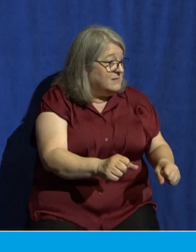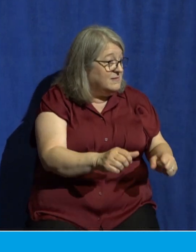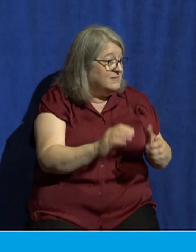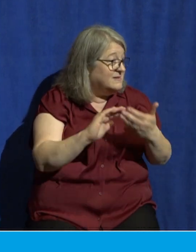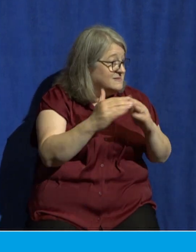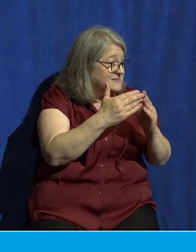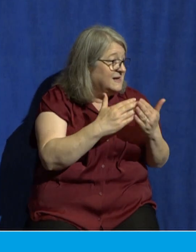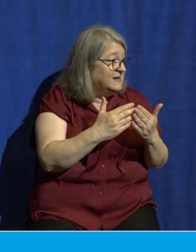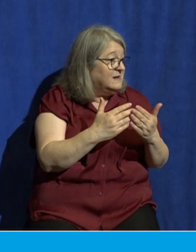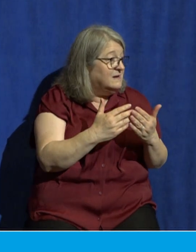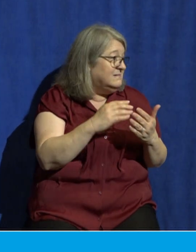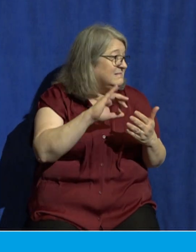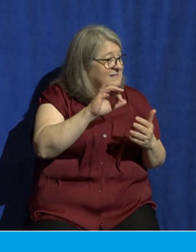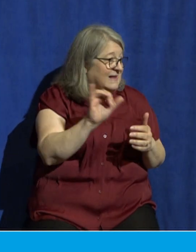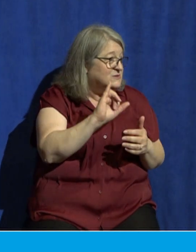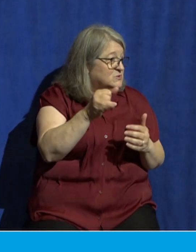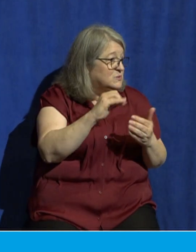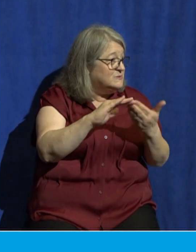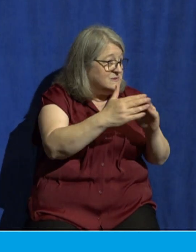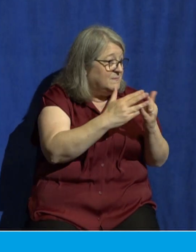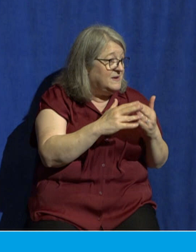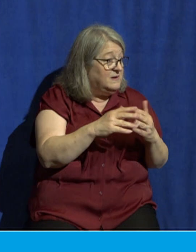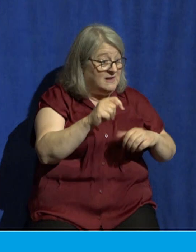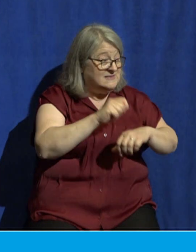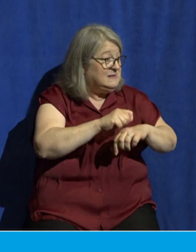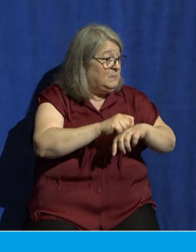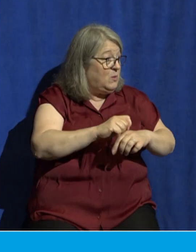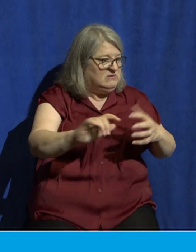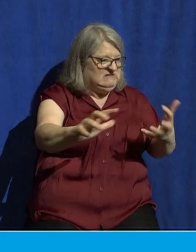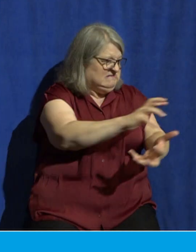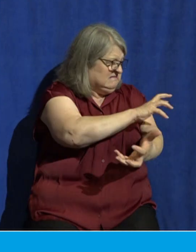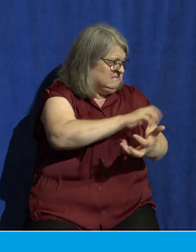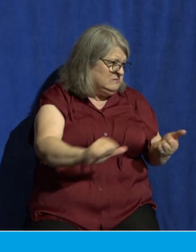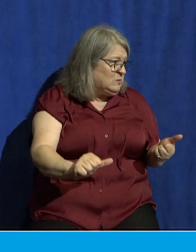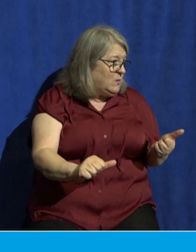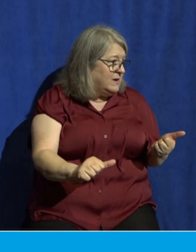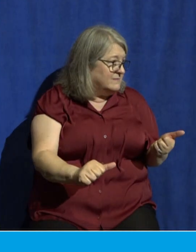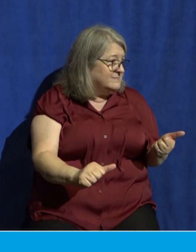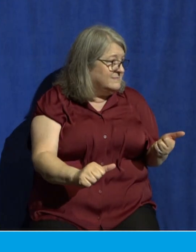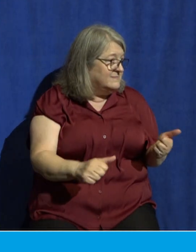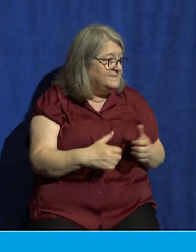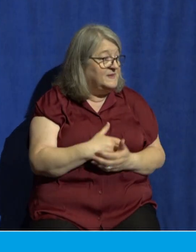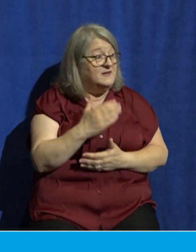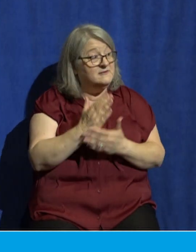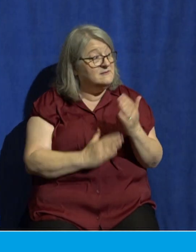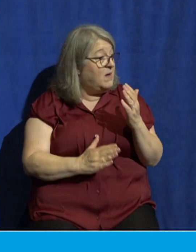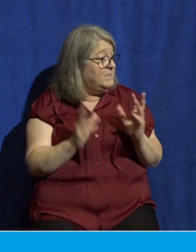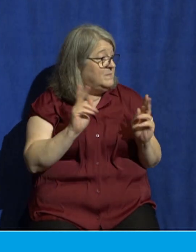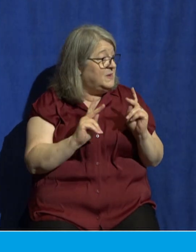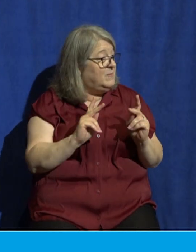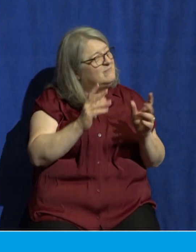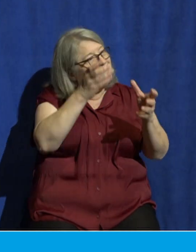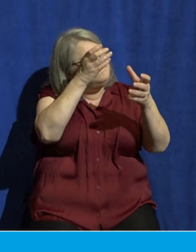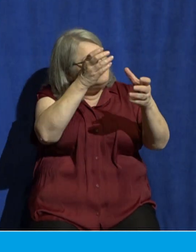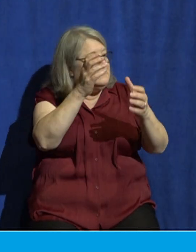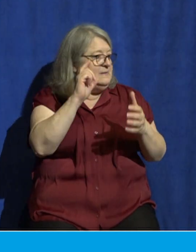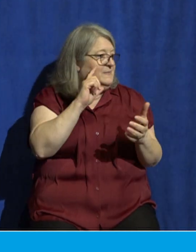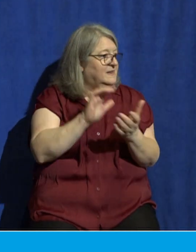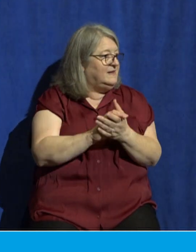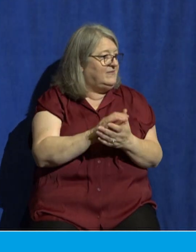So there's two main ways to interpret this. Some scholars believe this abomination of desolation is